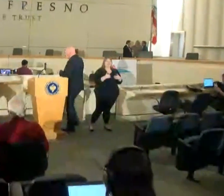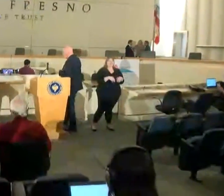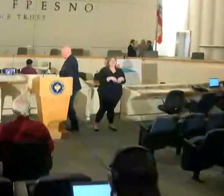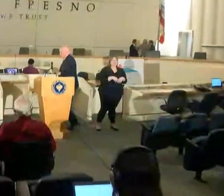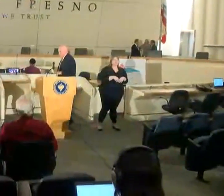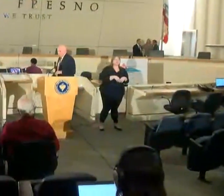hi mark standruff